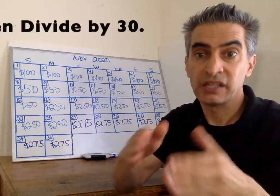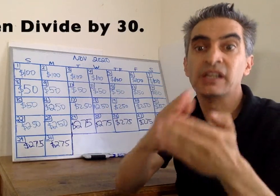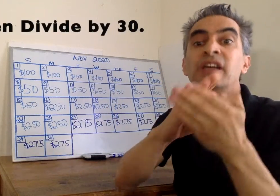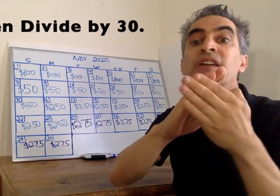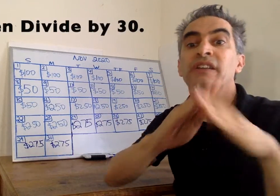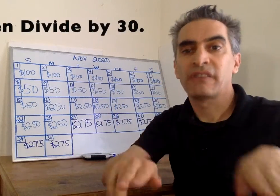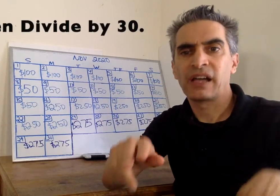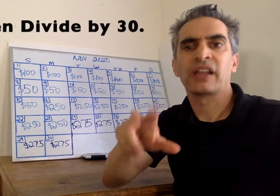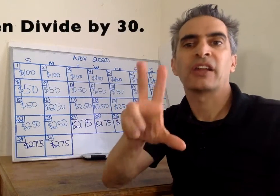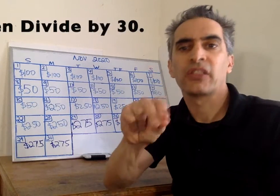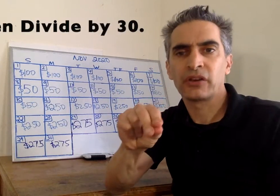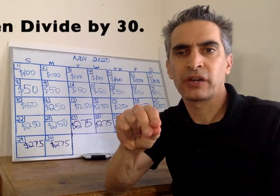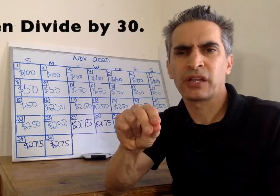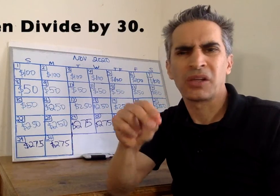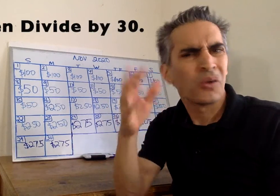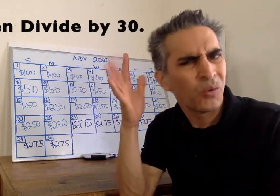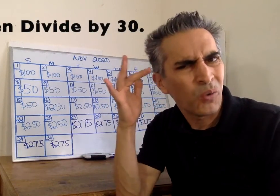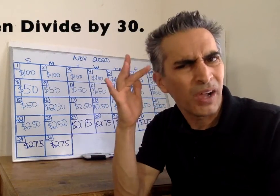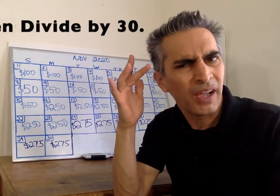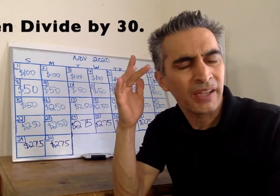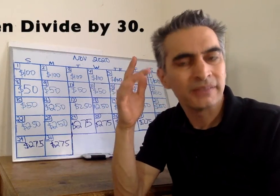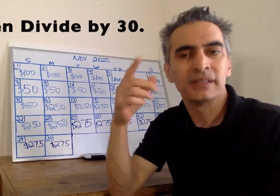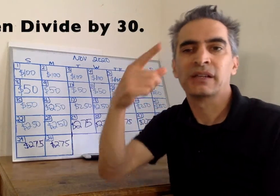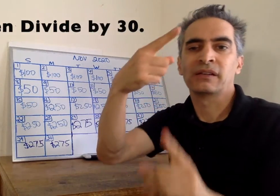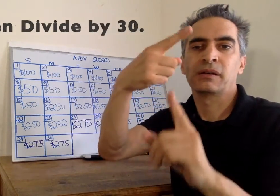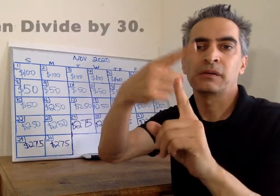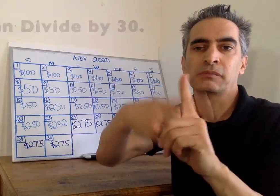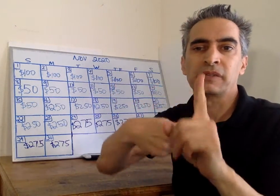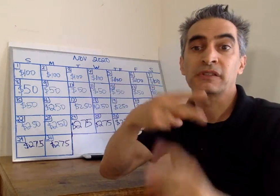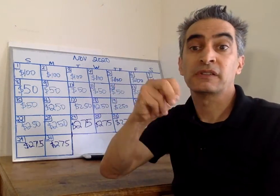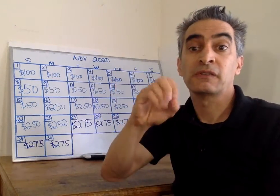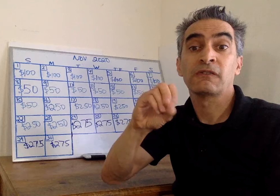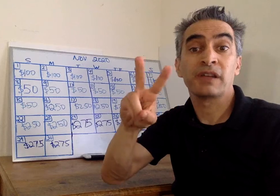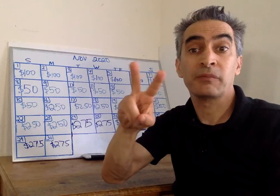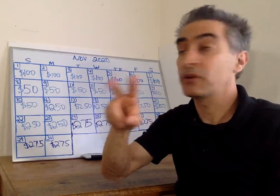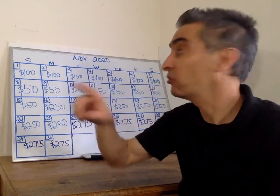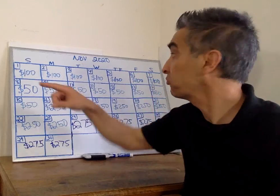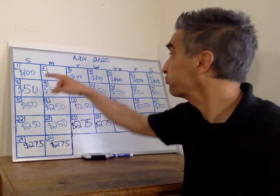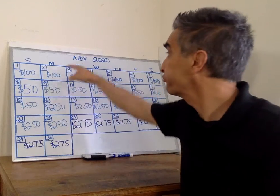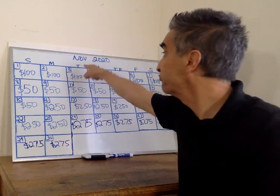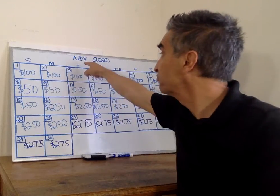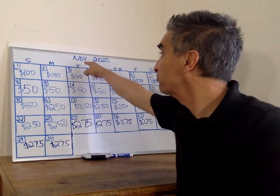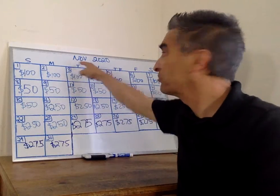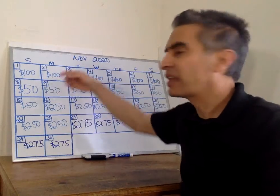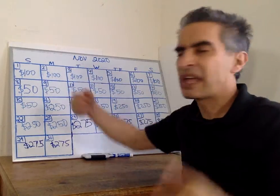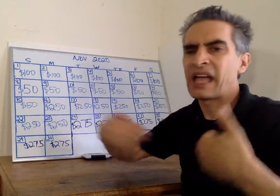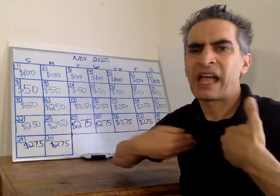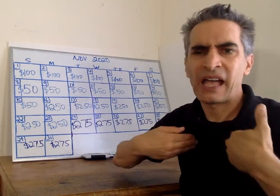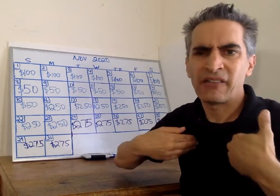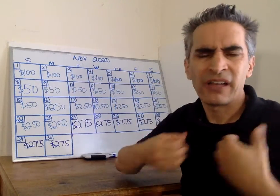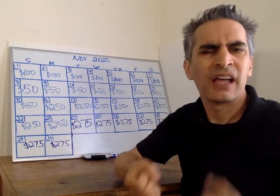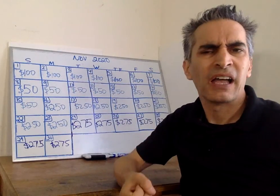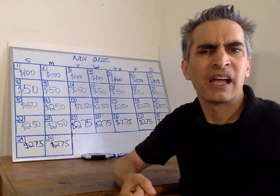and then dividing by 30, because there's 30 days in the month of November. November